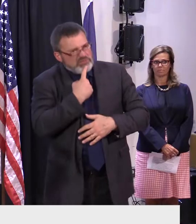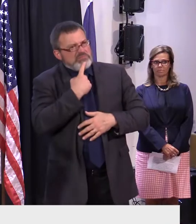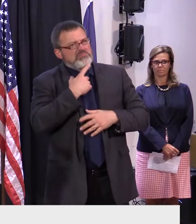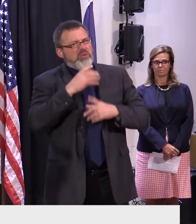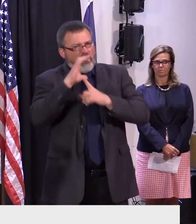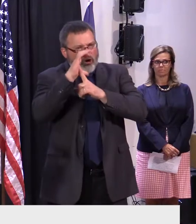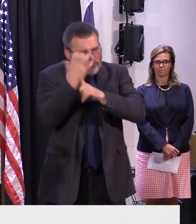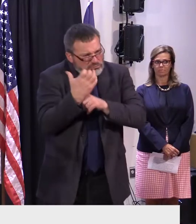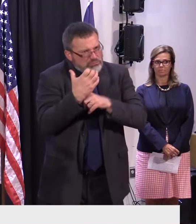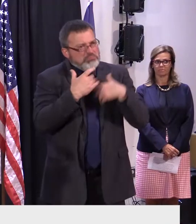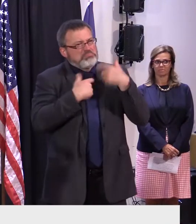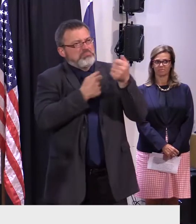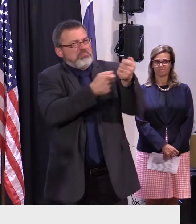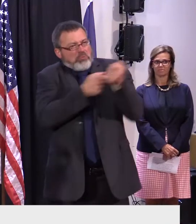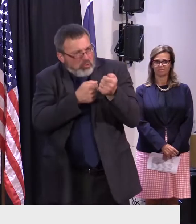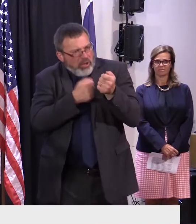difference.